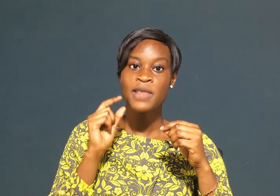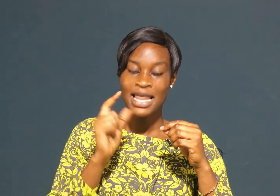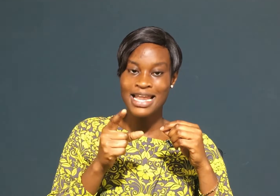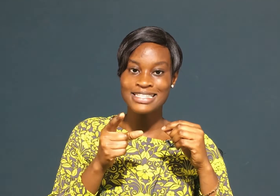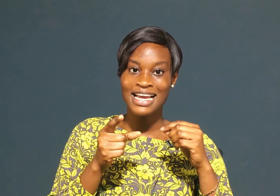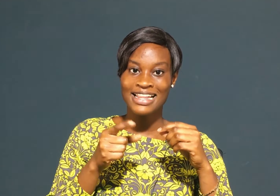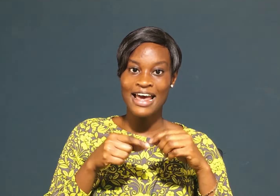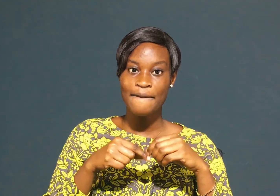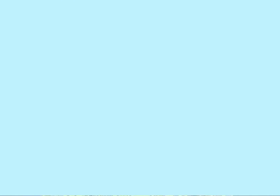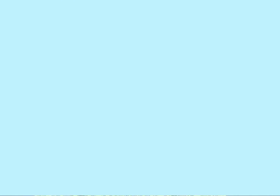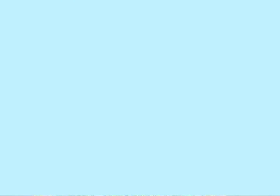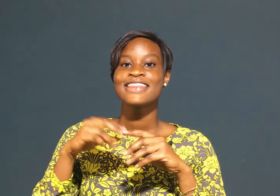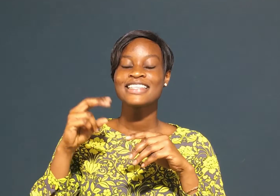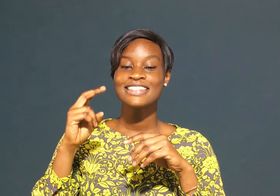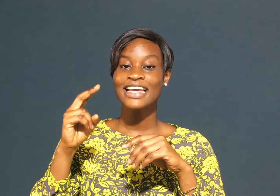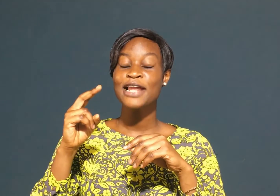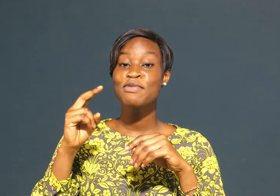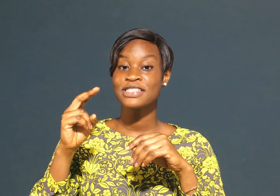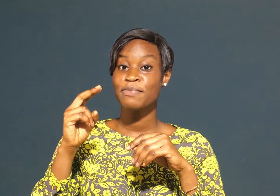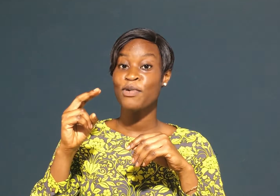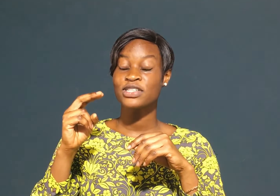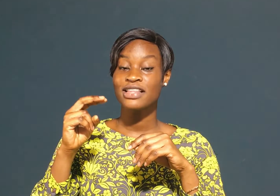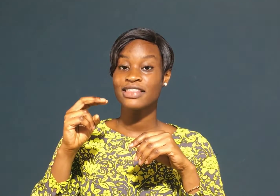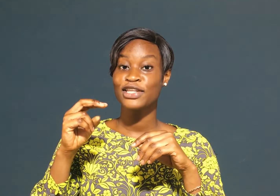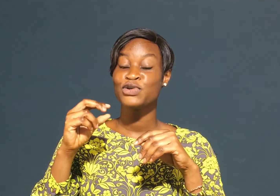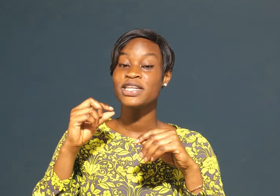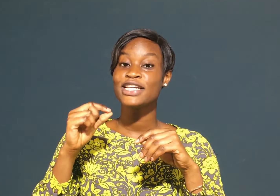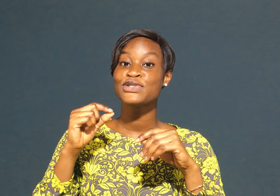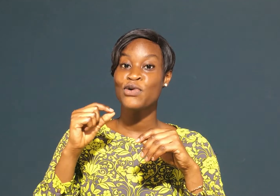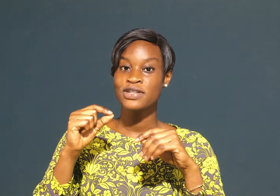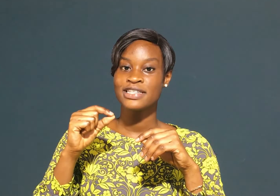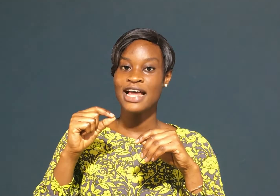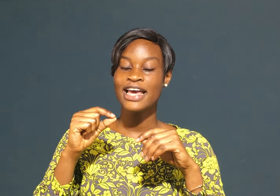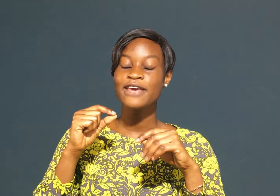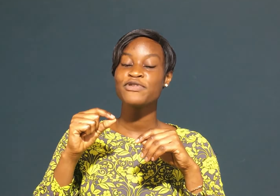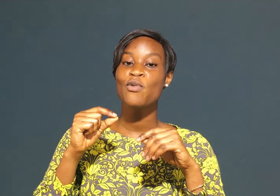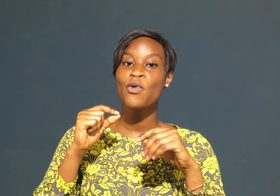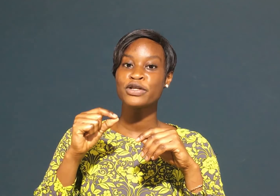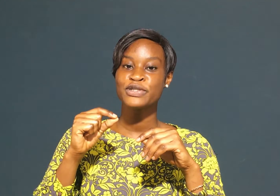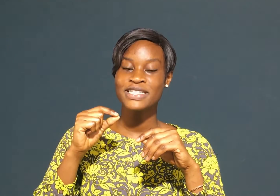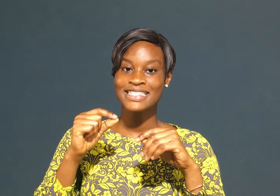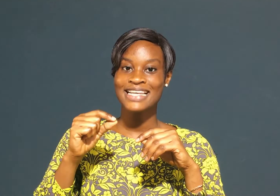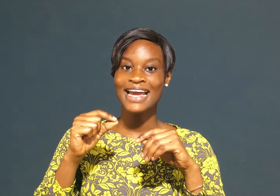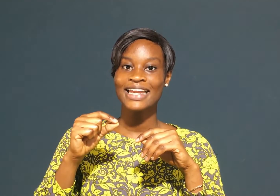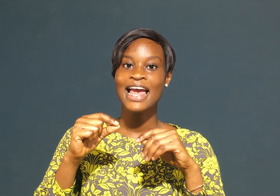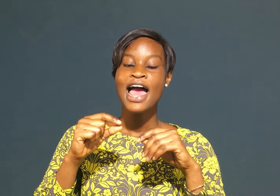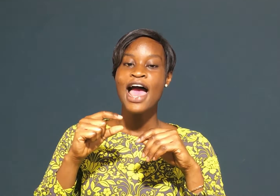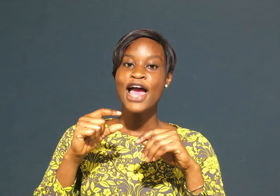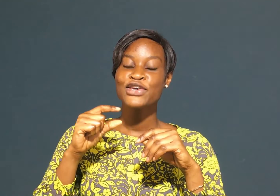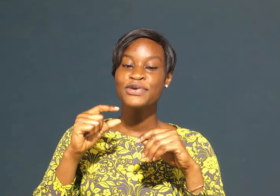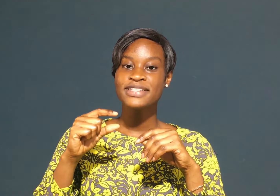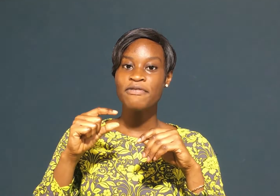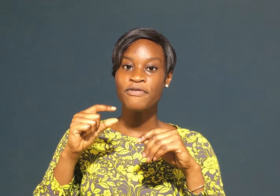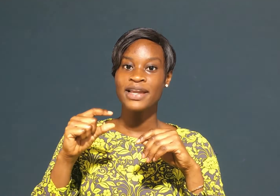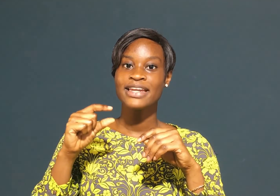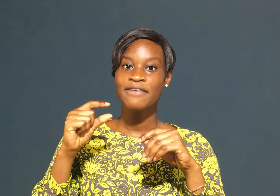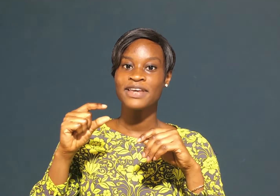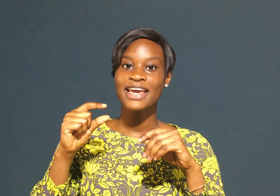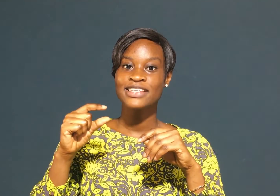let's look at that the second most important thing you need to consider if you want to design a user-friendly navigation